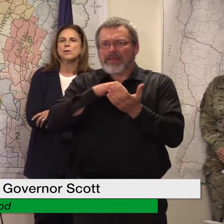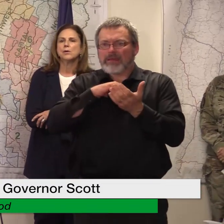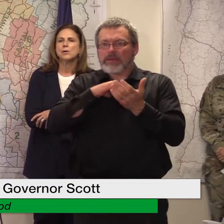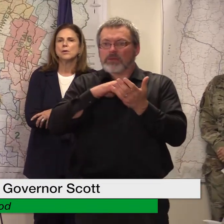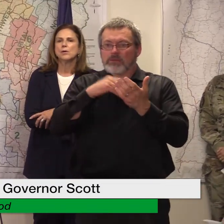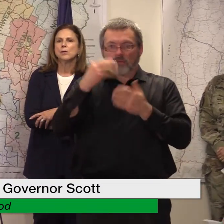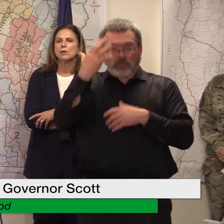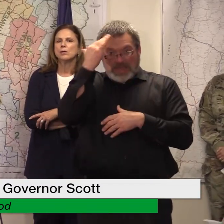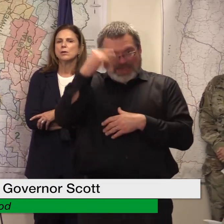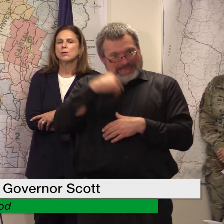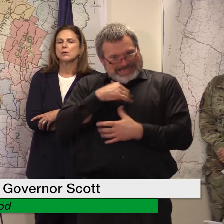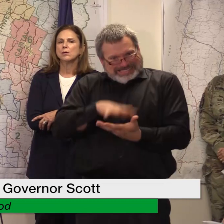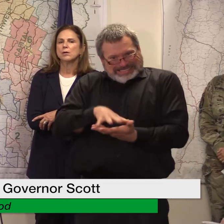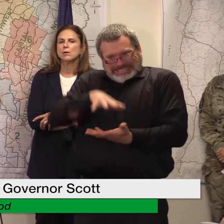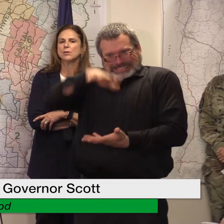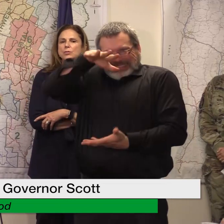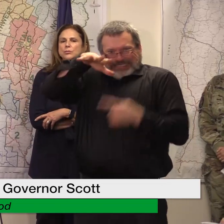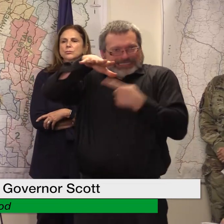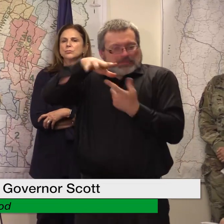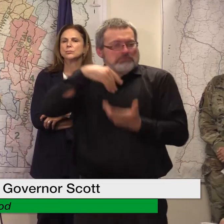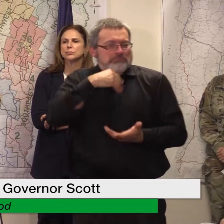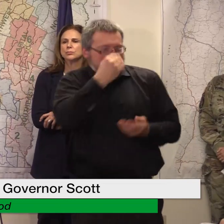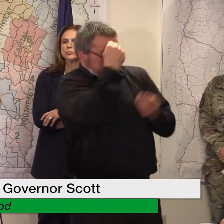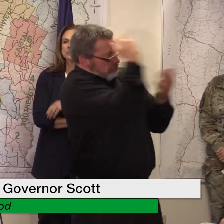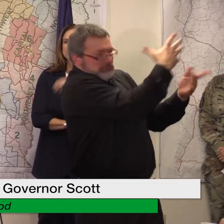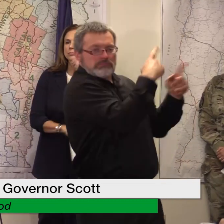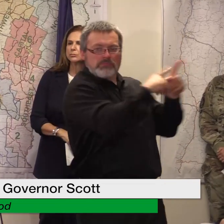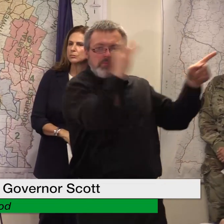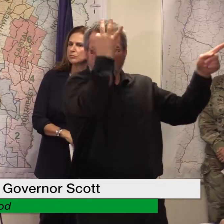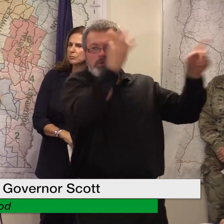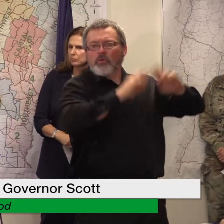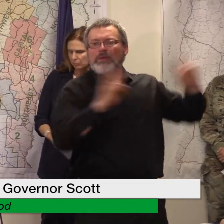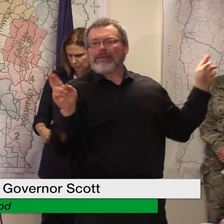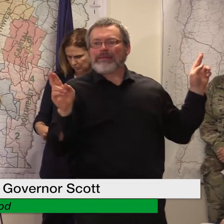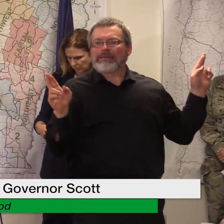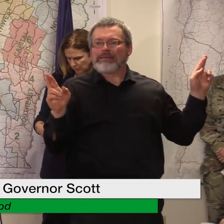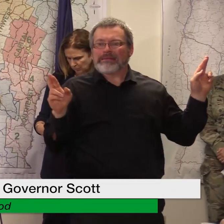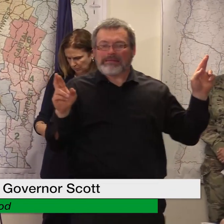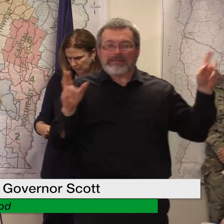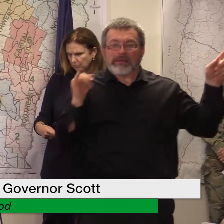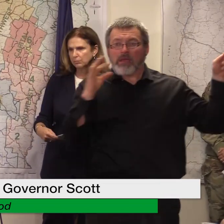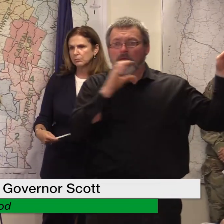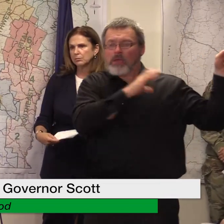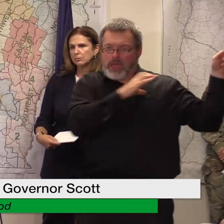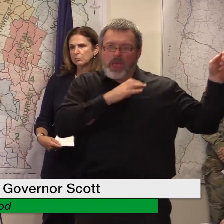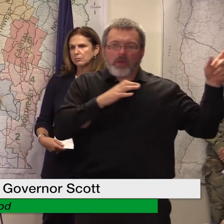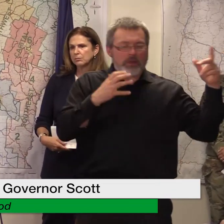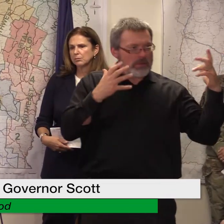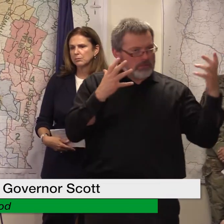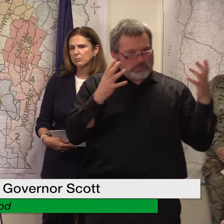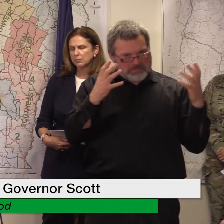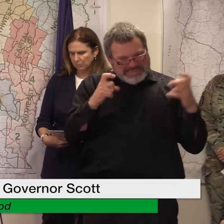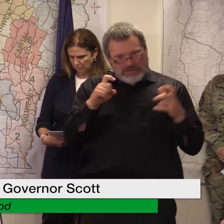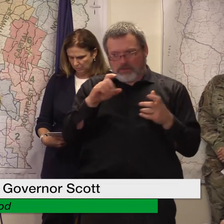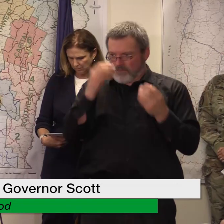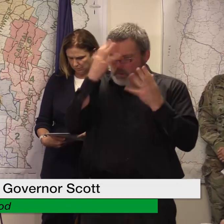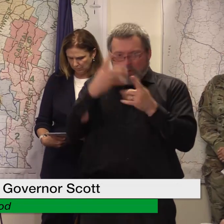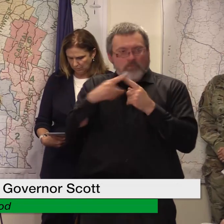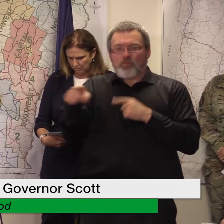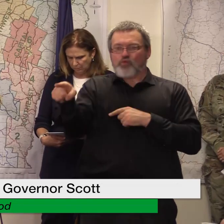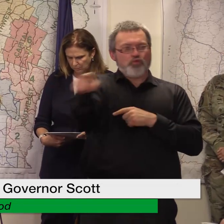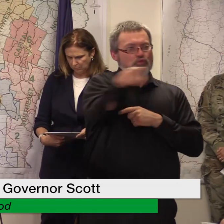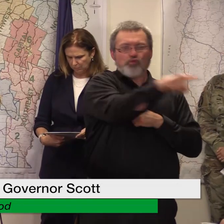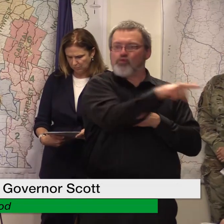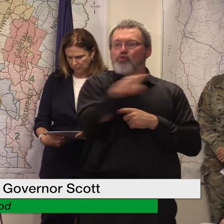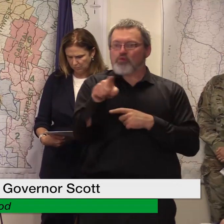funding so they're doing all they can at this point they're making hopefully inroads but but it's going